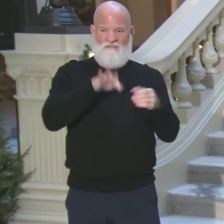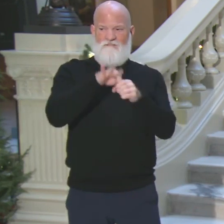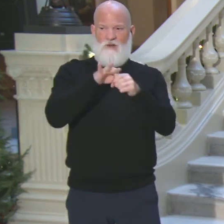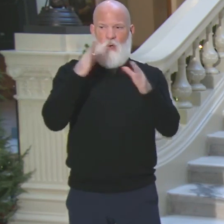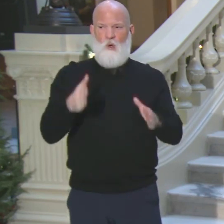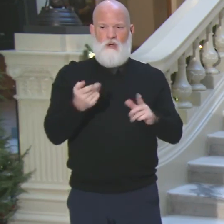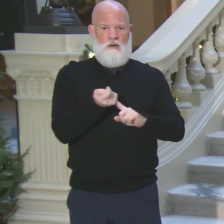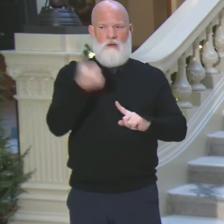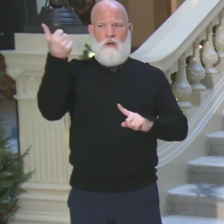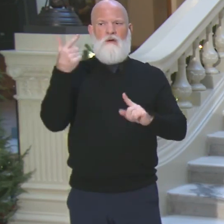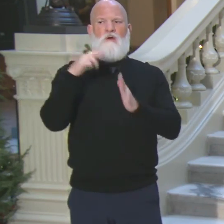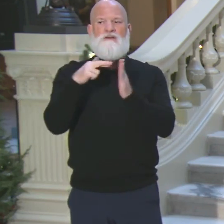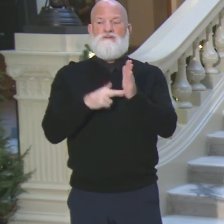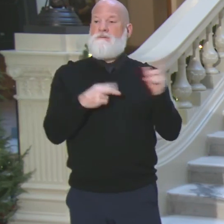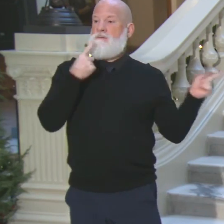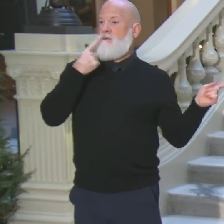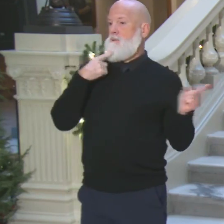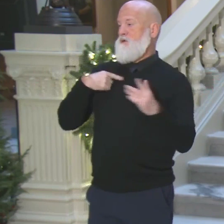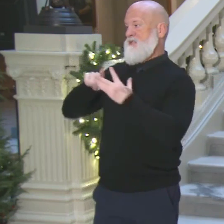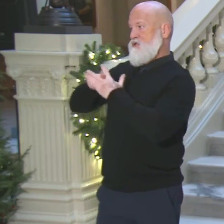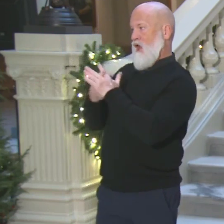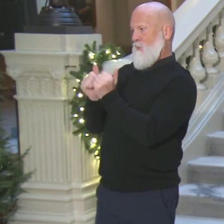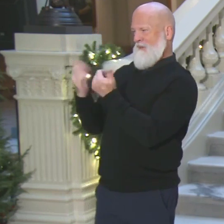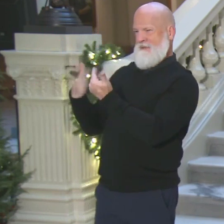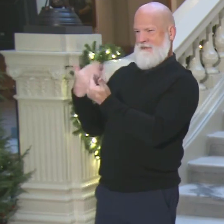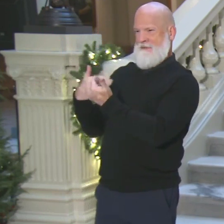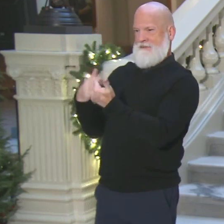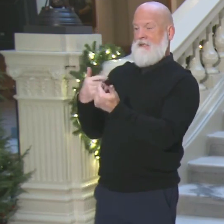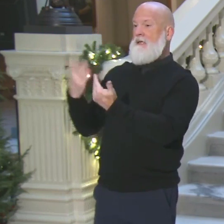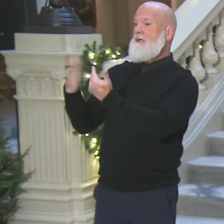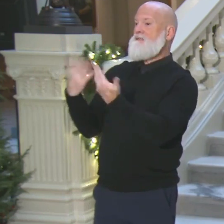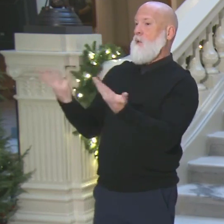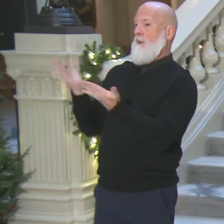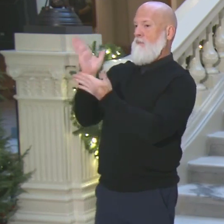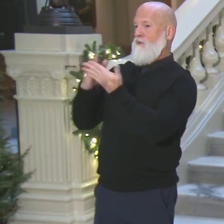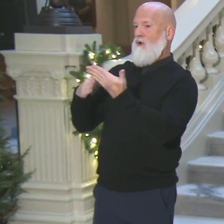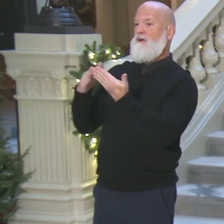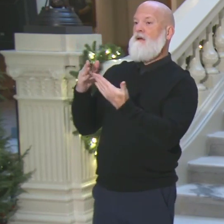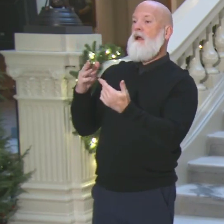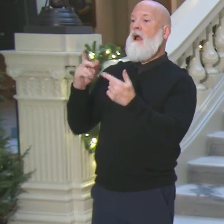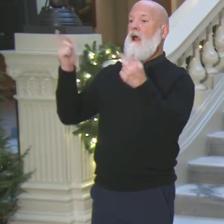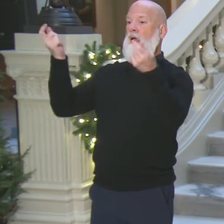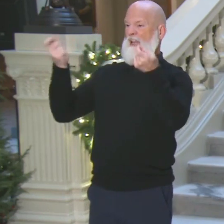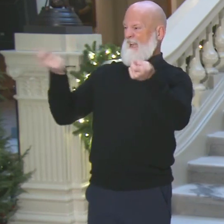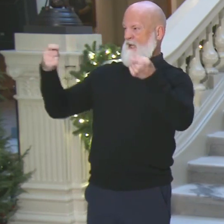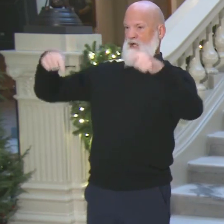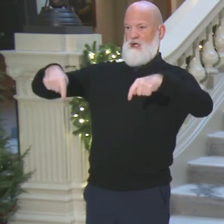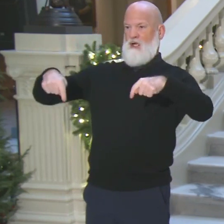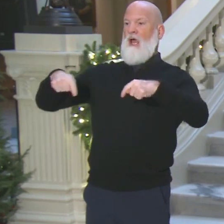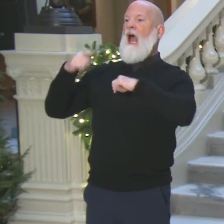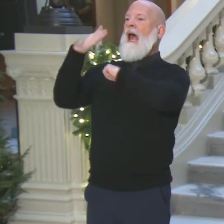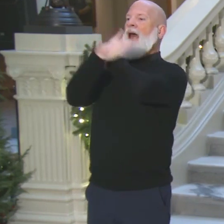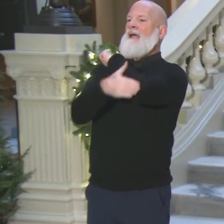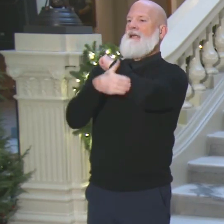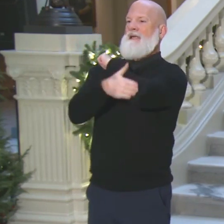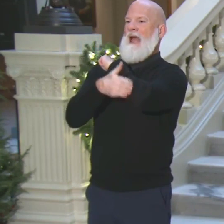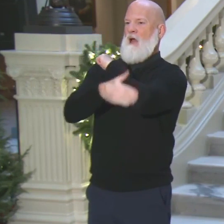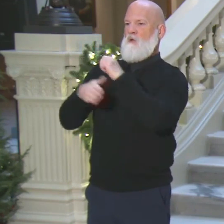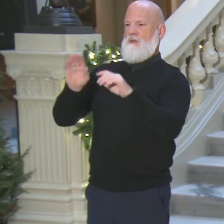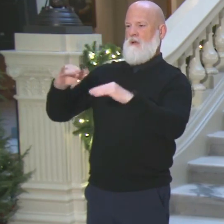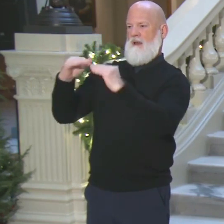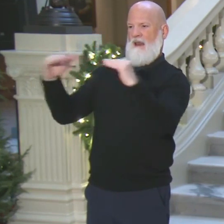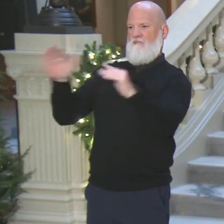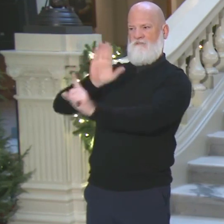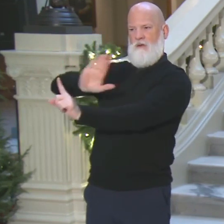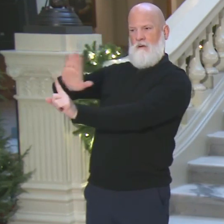let's start with the easy part. The main process is getting the dead voter off the rolls to handle the county level. They get vital records come in and they just deal with it. You usually monthly or